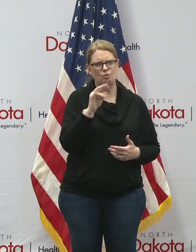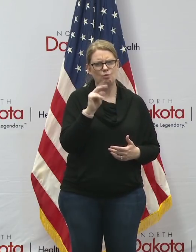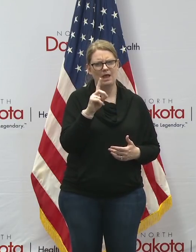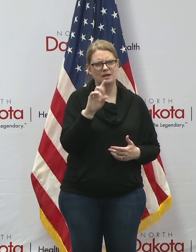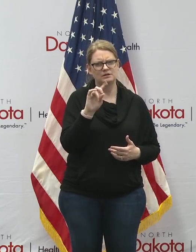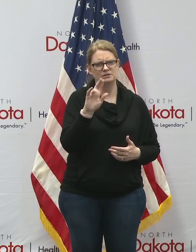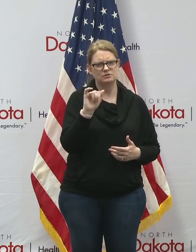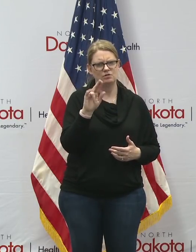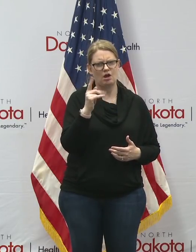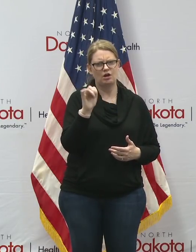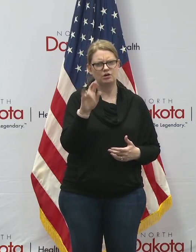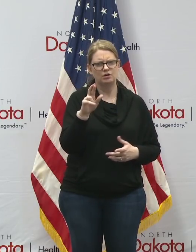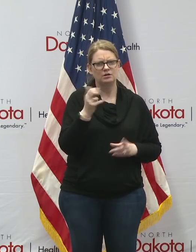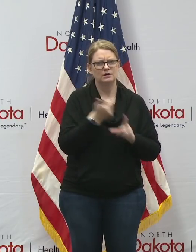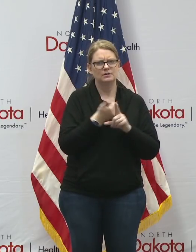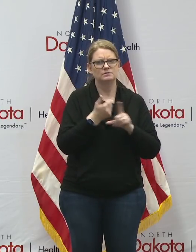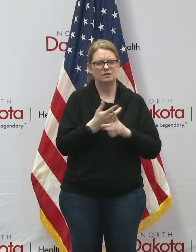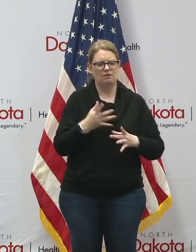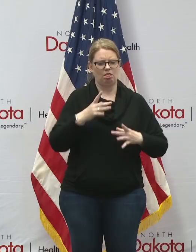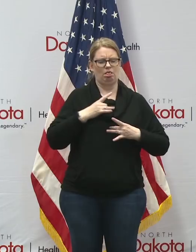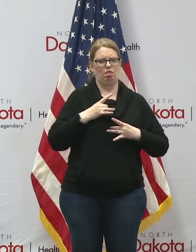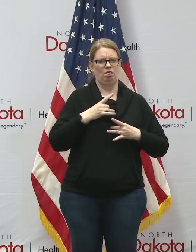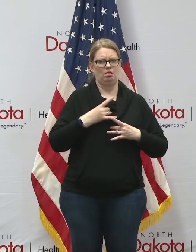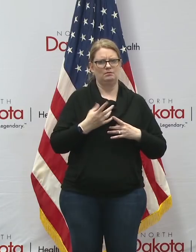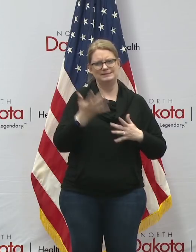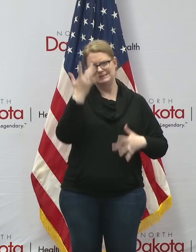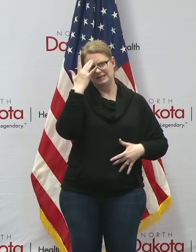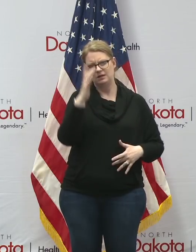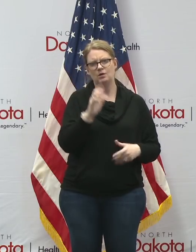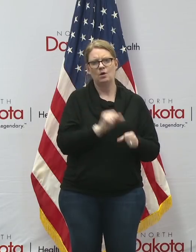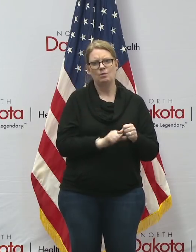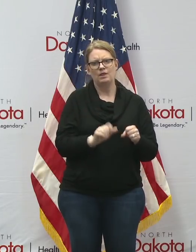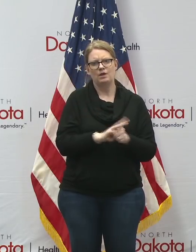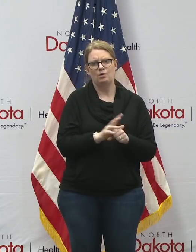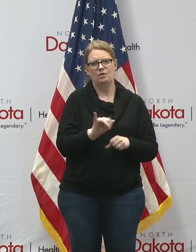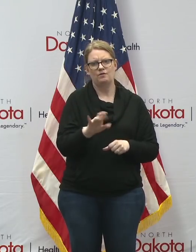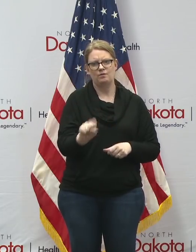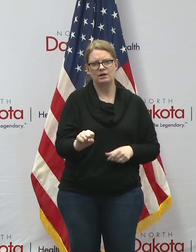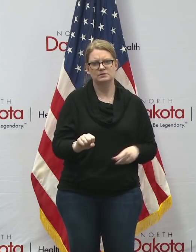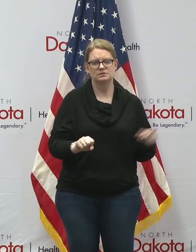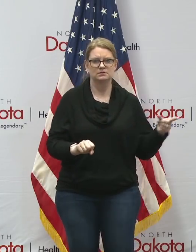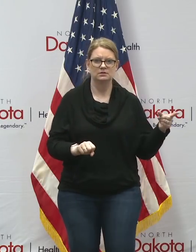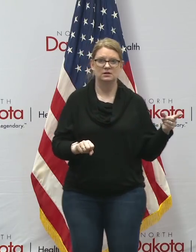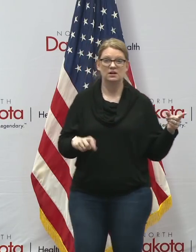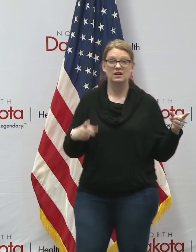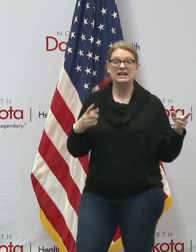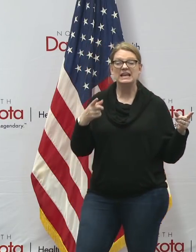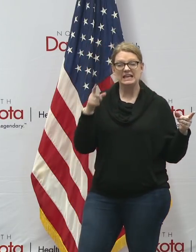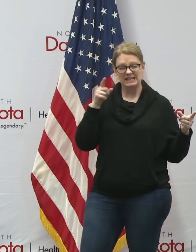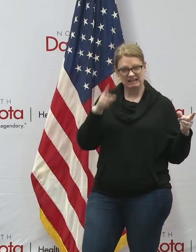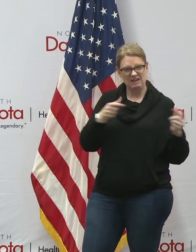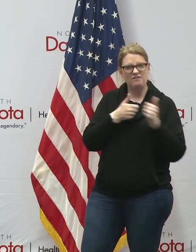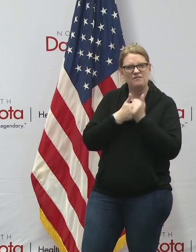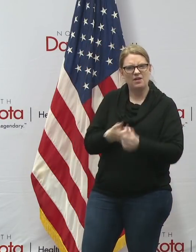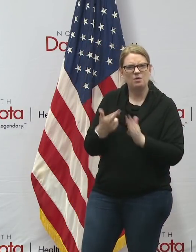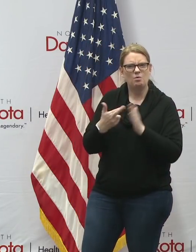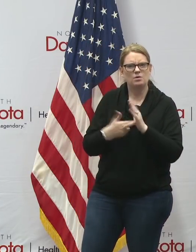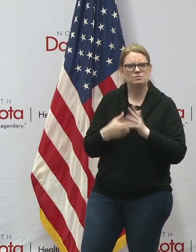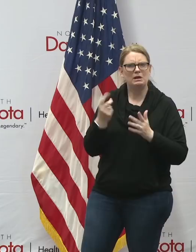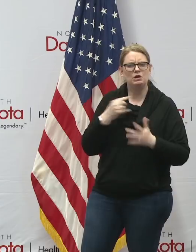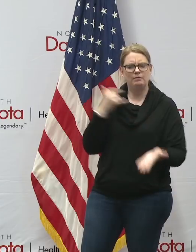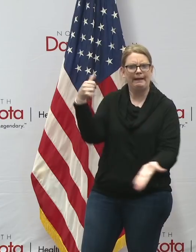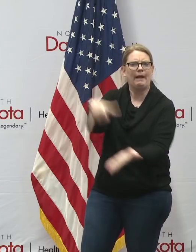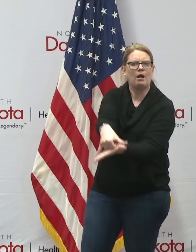had contracted coronavirus he did exactly what we always tell people to do he hung up